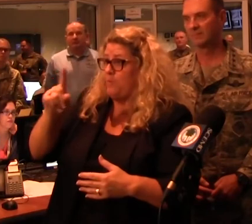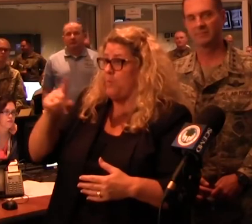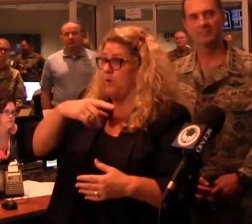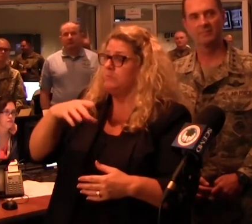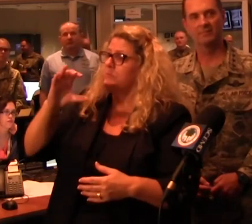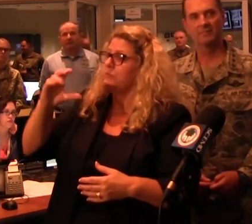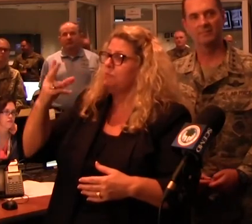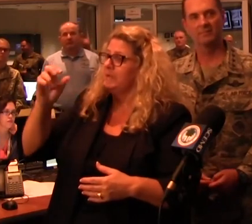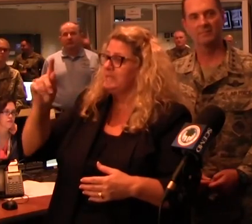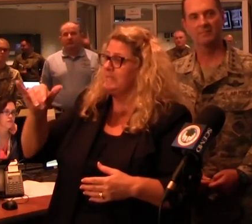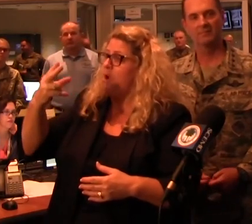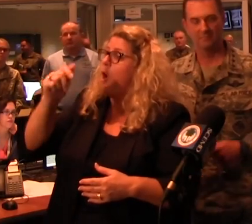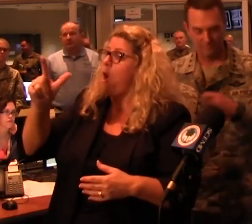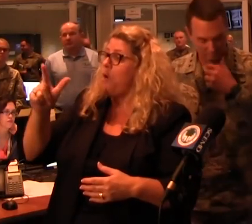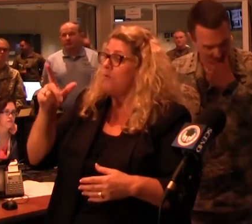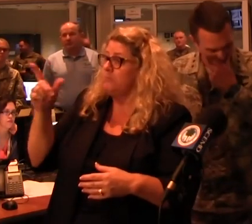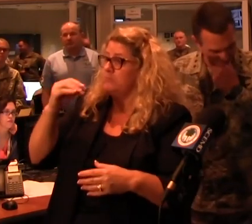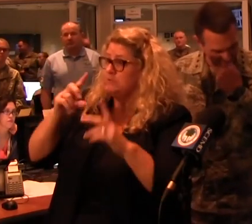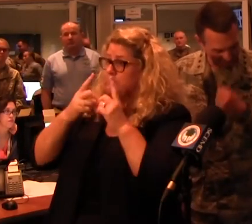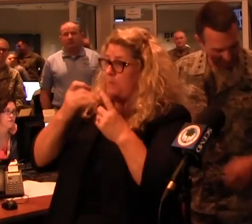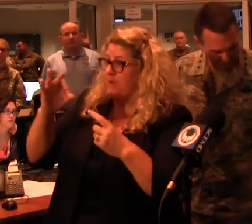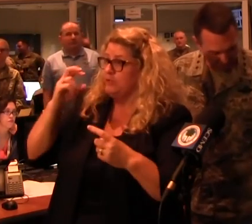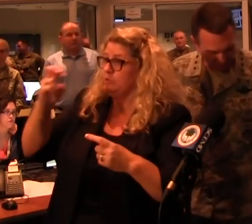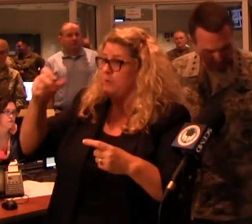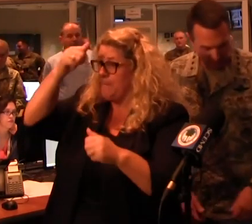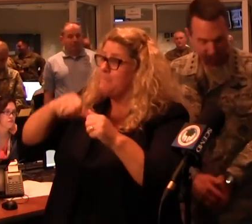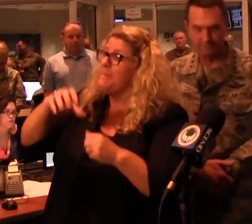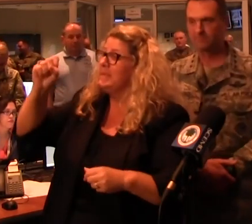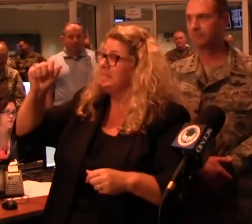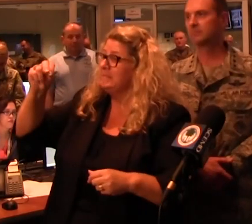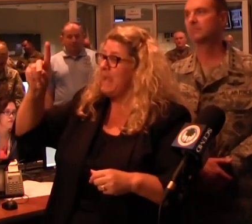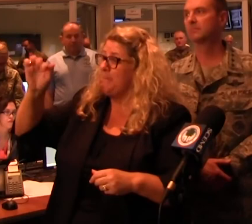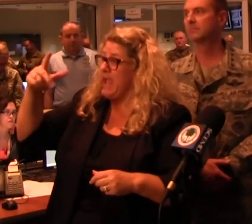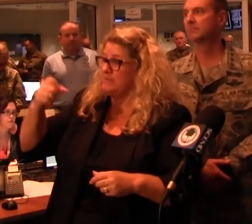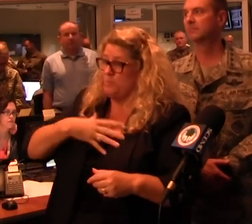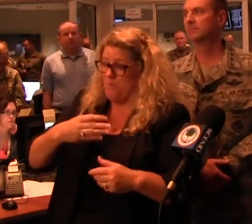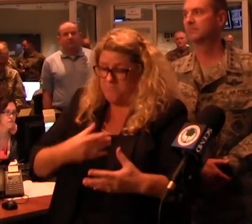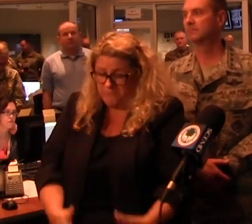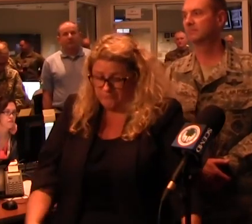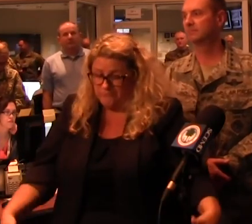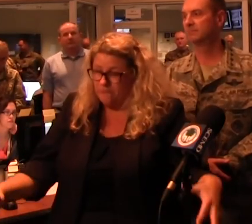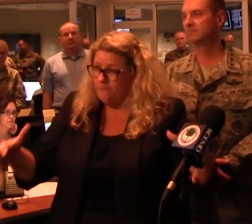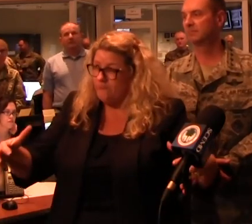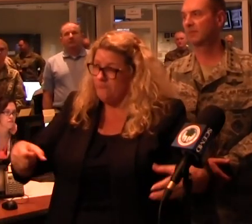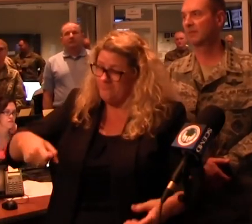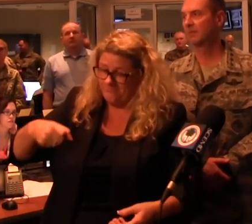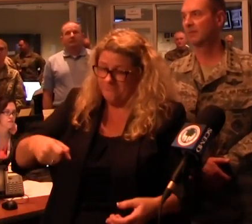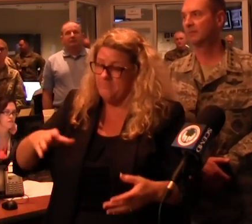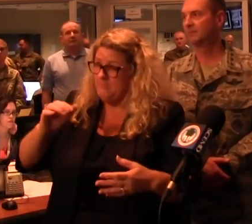the of Transportation have been hauling those sandbags. You've seen those one-ton sandbags to keep that road